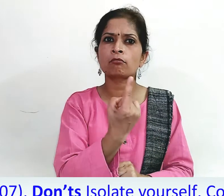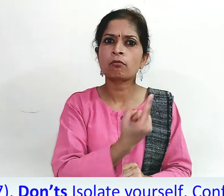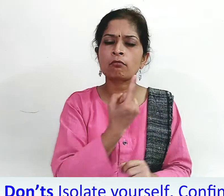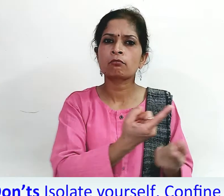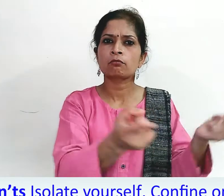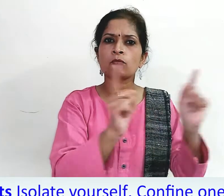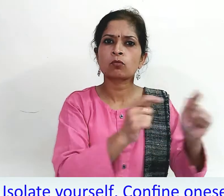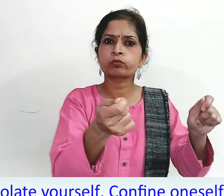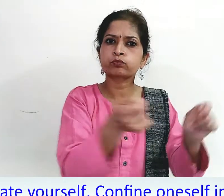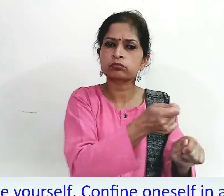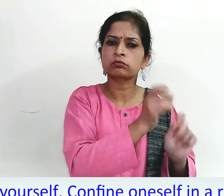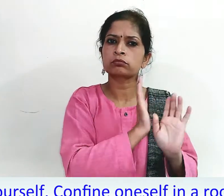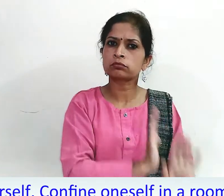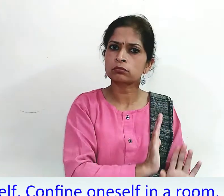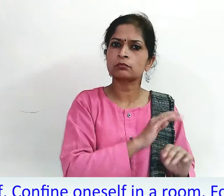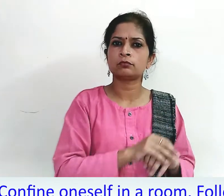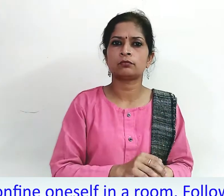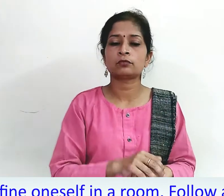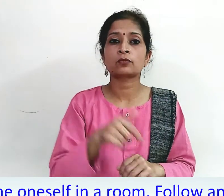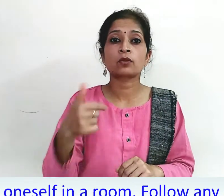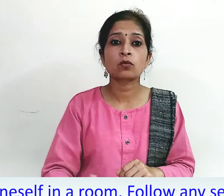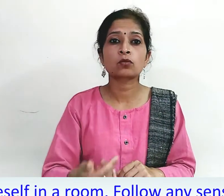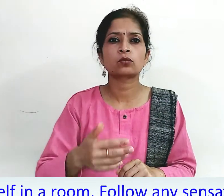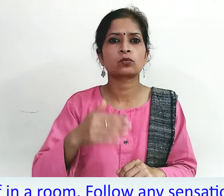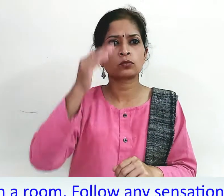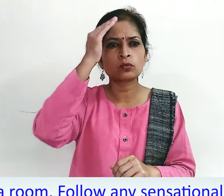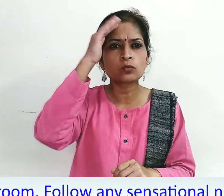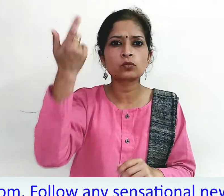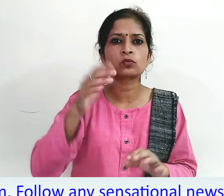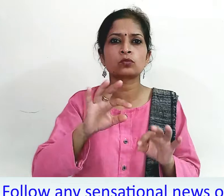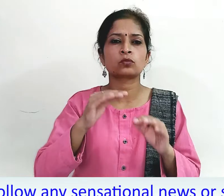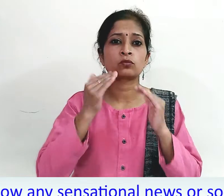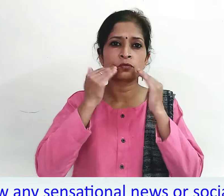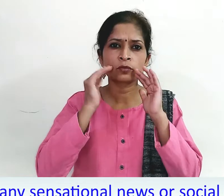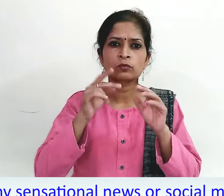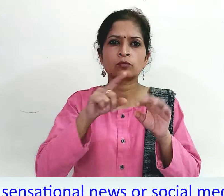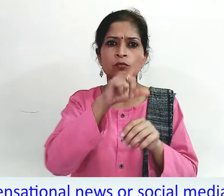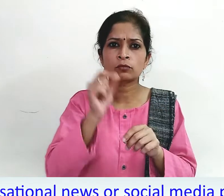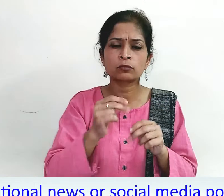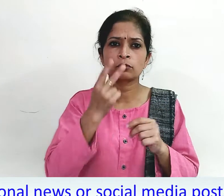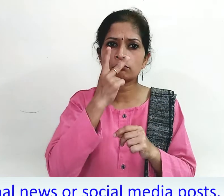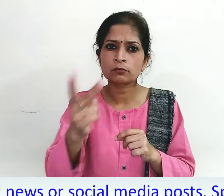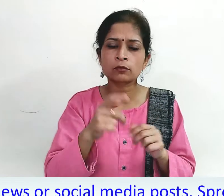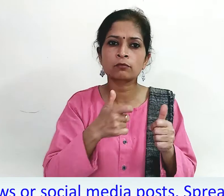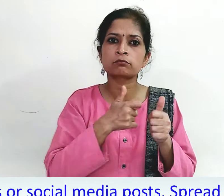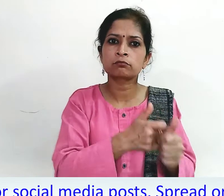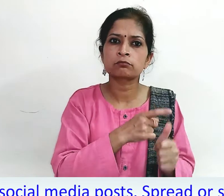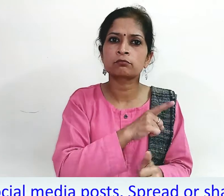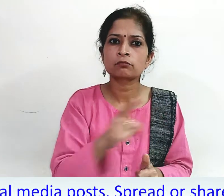confine oneself in a room, follow any sensational news or social media posts, spread or